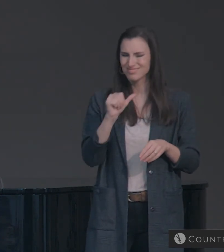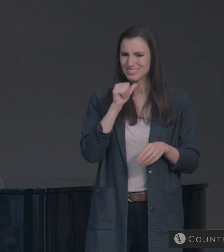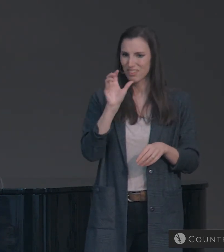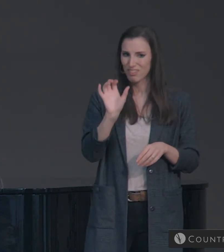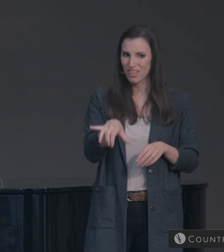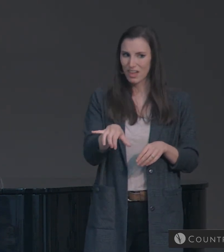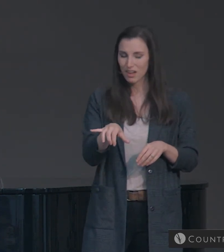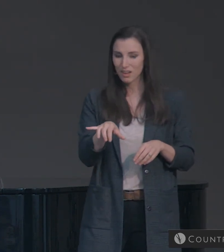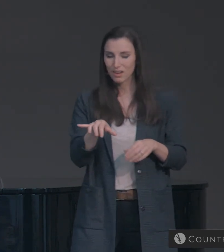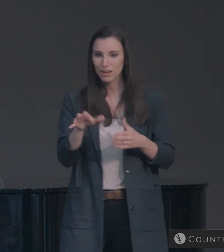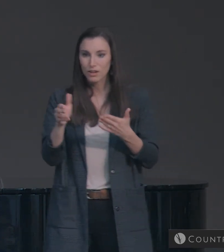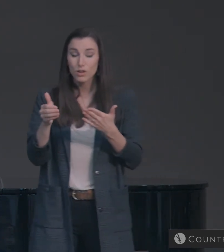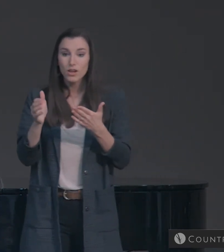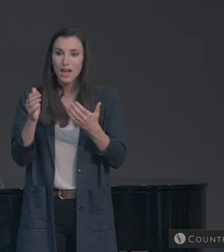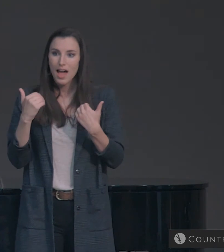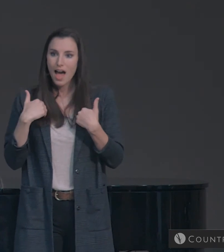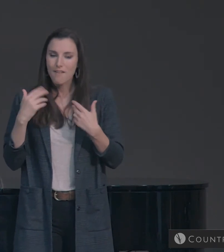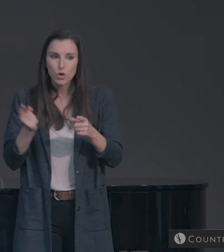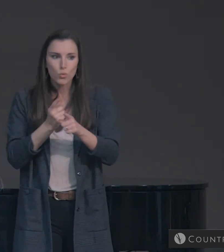Renewal of righteousness.